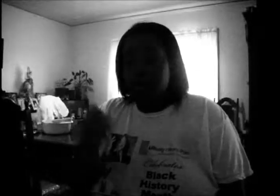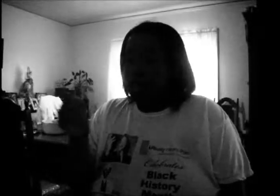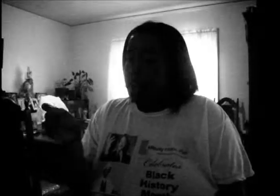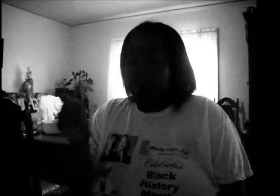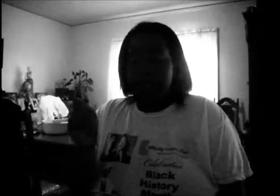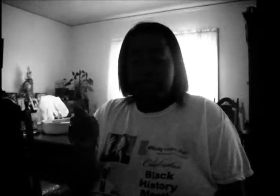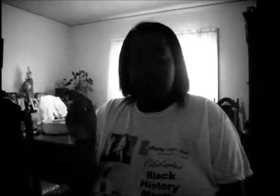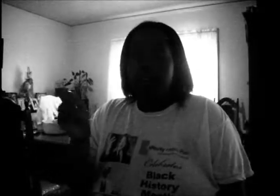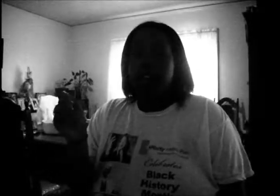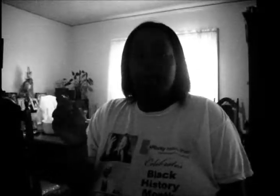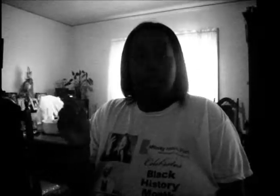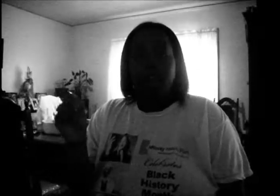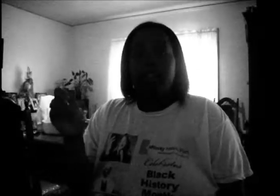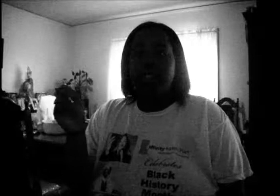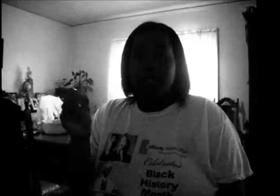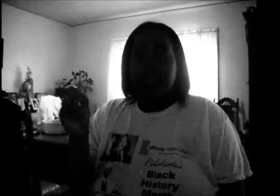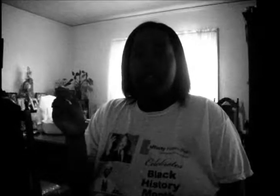y'all thing, okay? Do it.